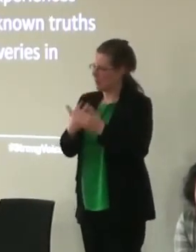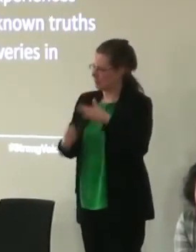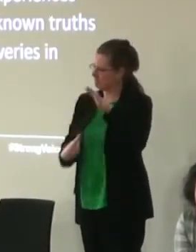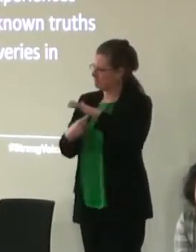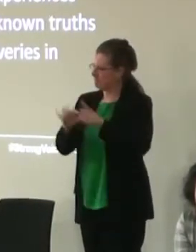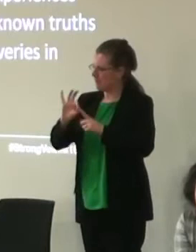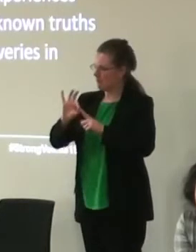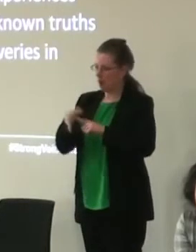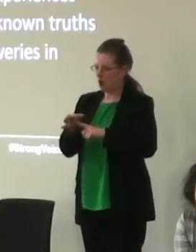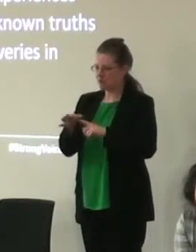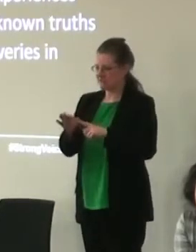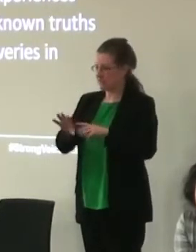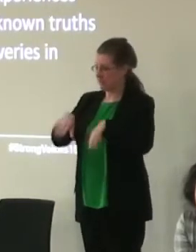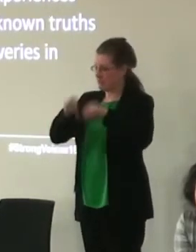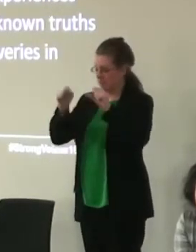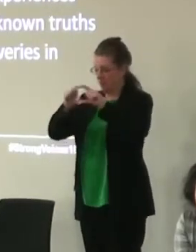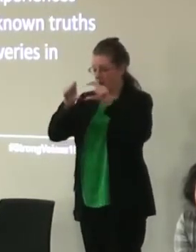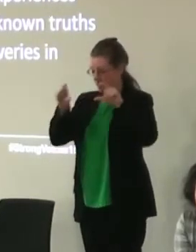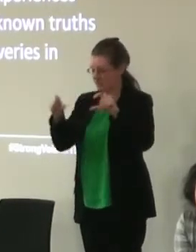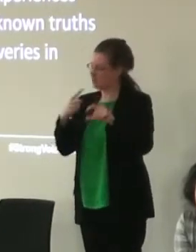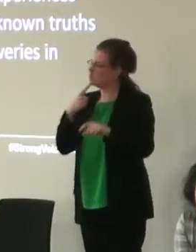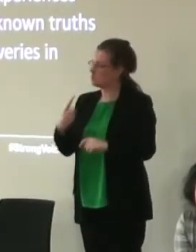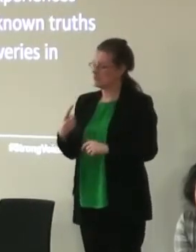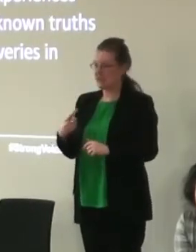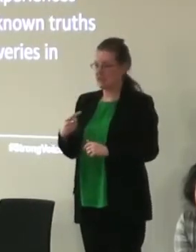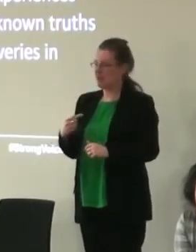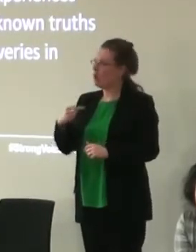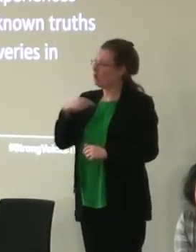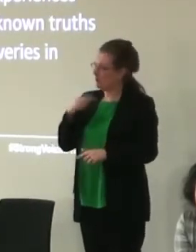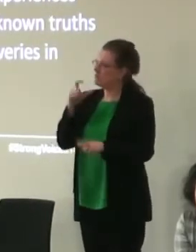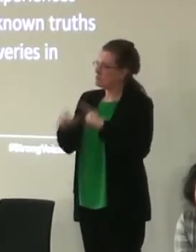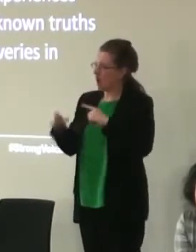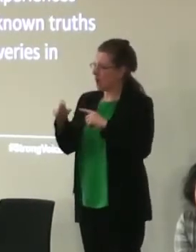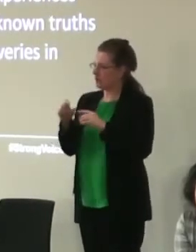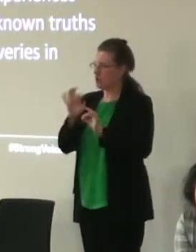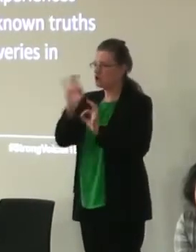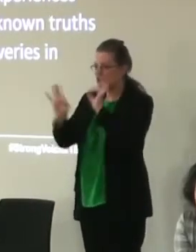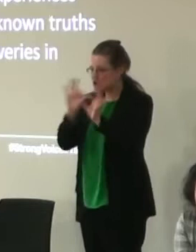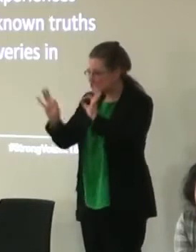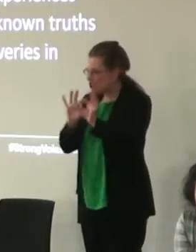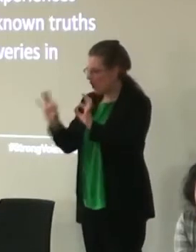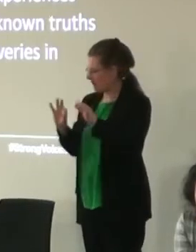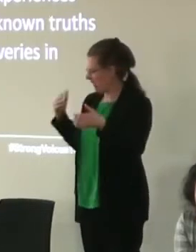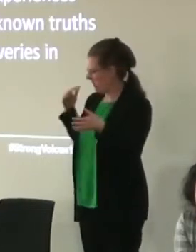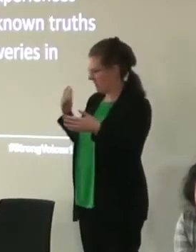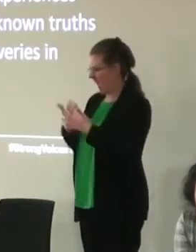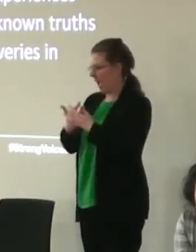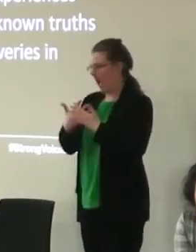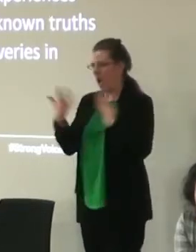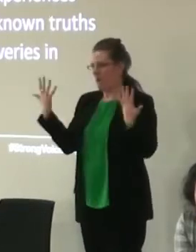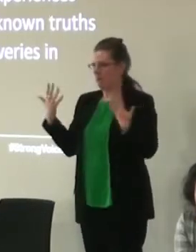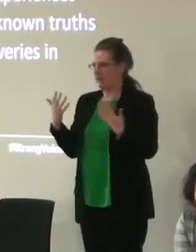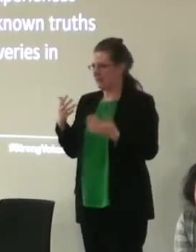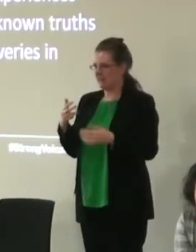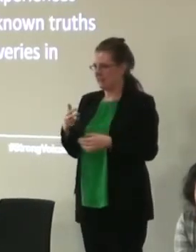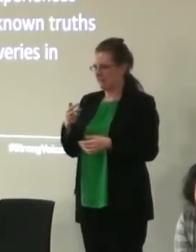highlighted right at the outset to say, we've done a kind of a survey over however many decades and this is